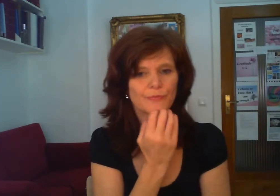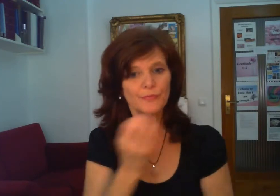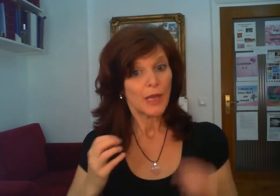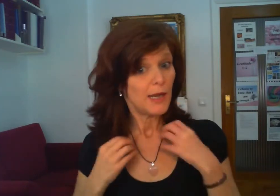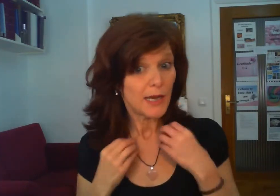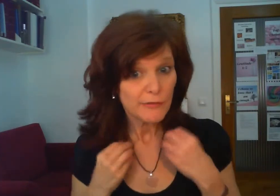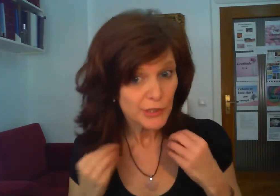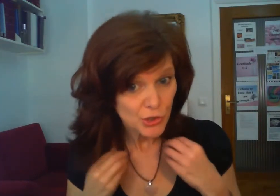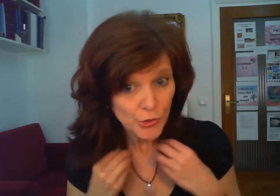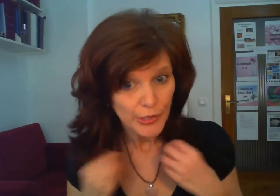love and joy